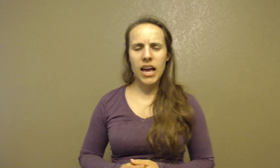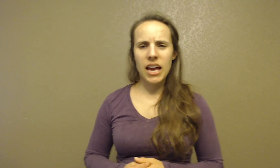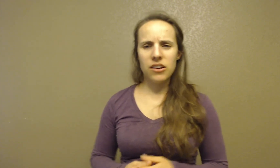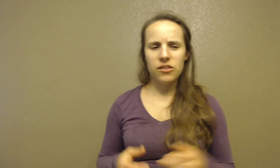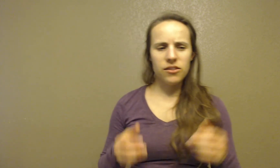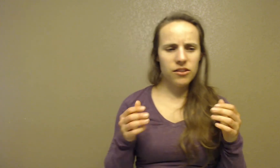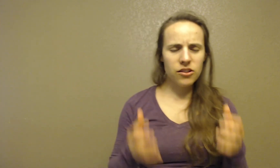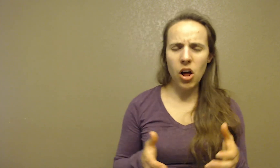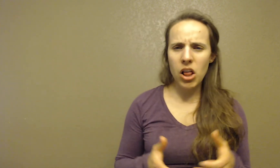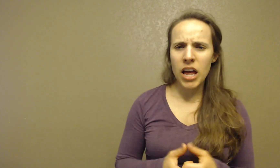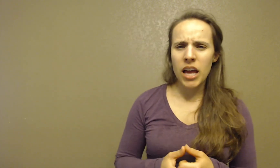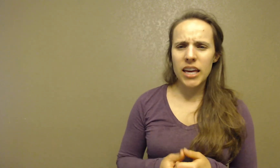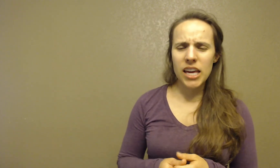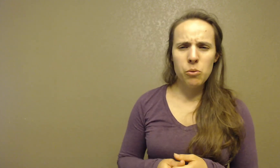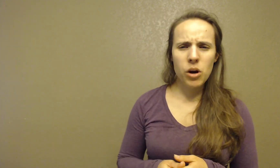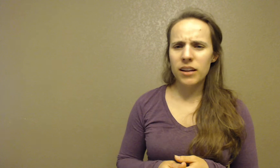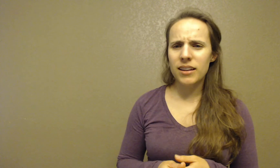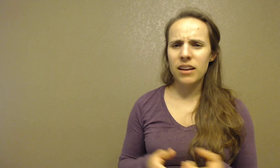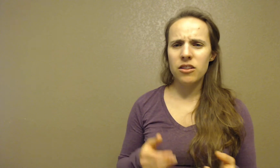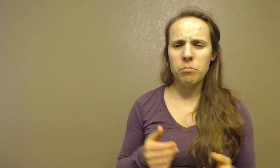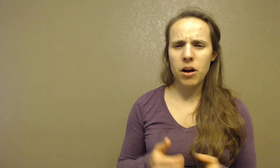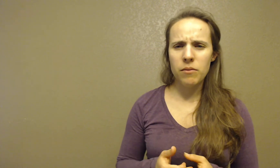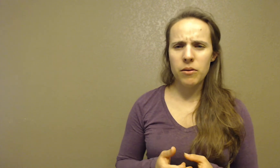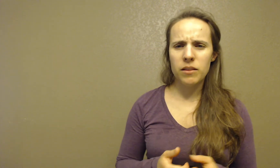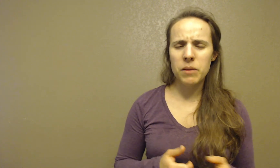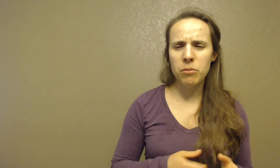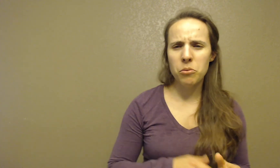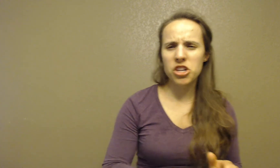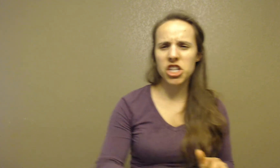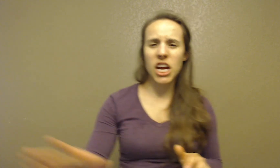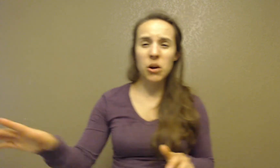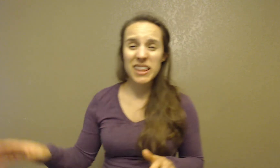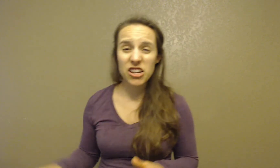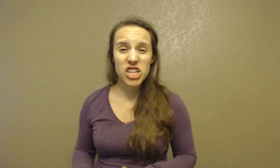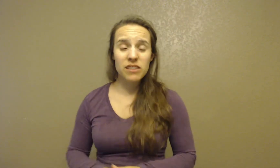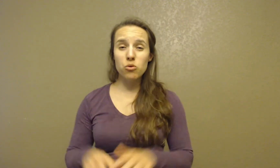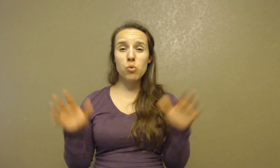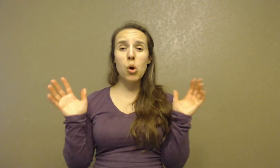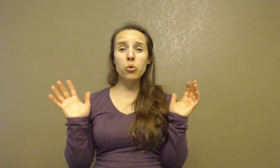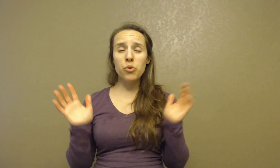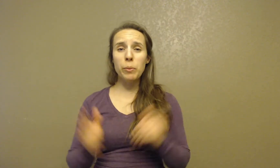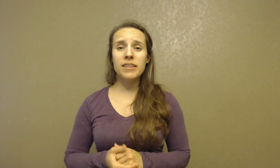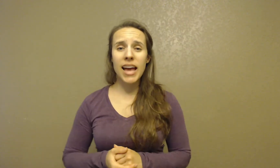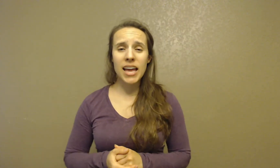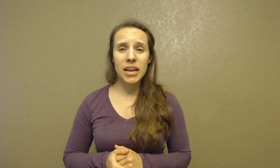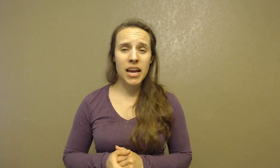Saul, he wanted to get to the bottom of this. People were sharing that Jesus rose from the dead, and